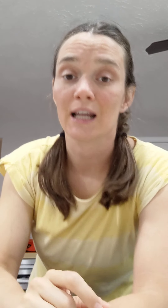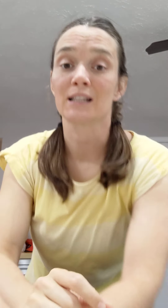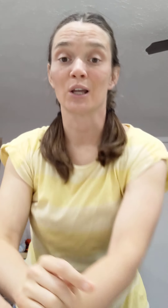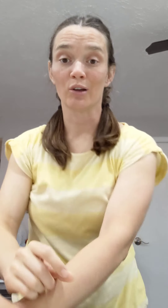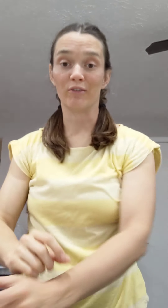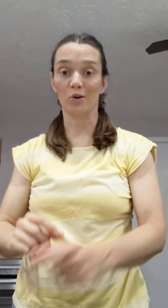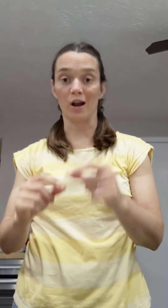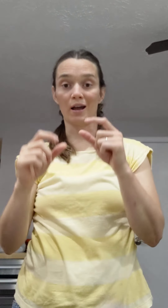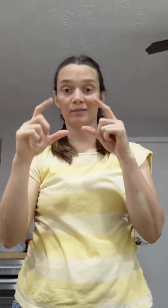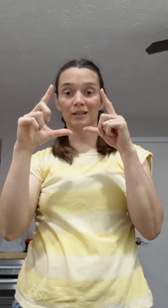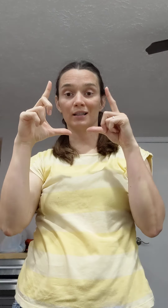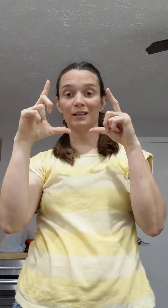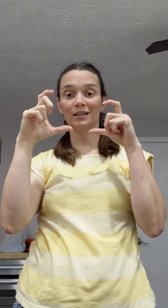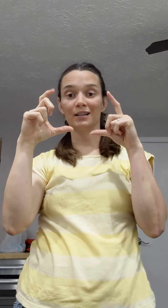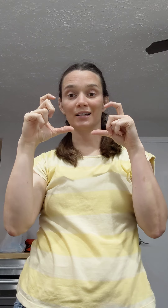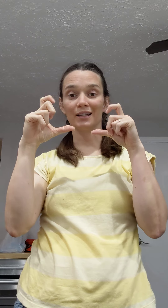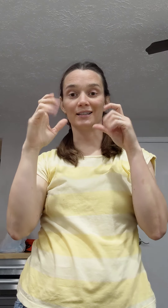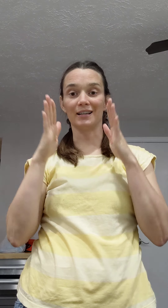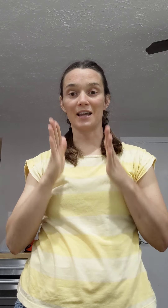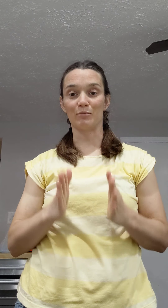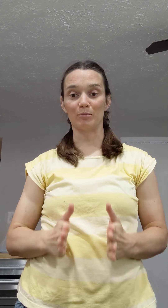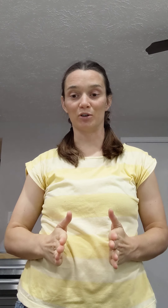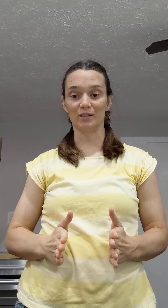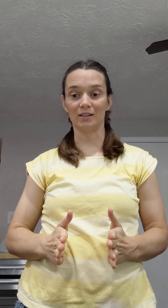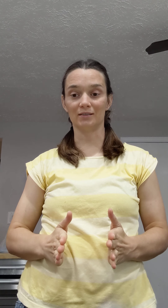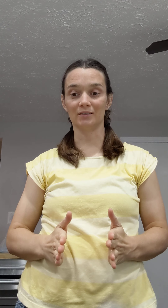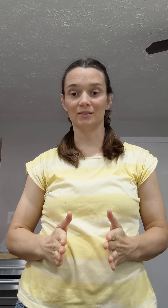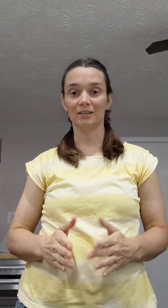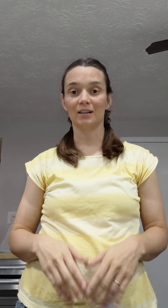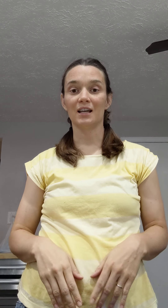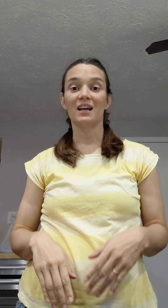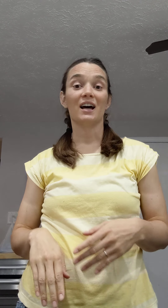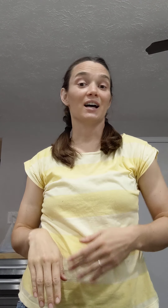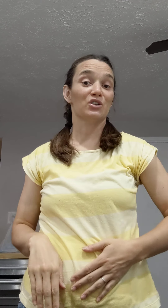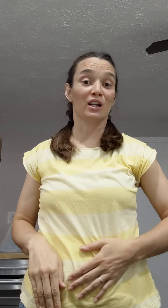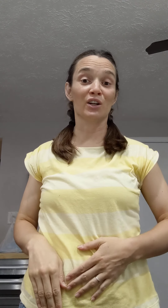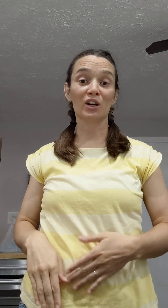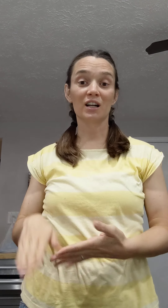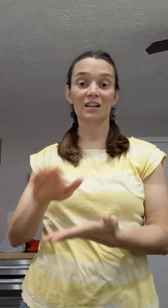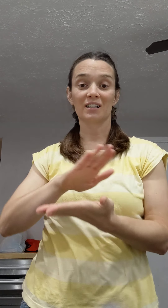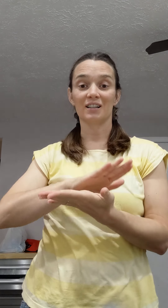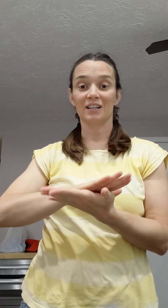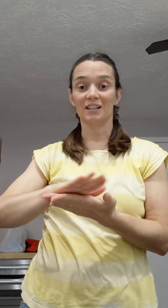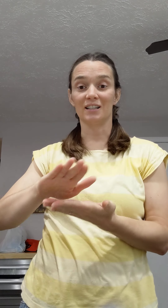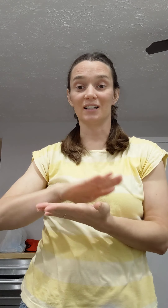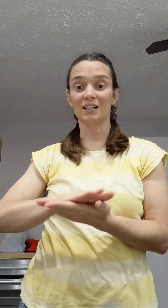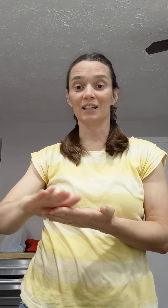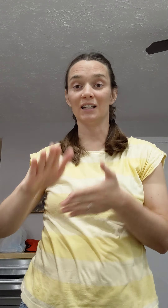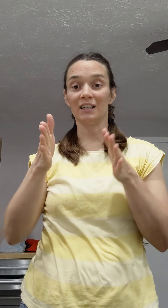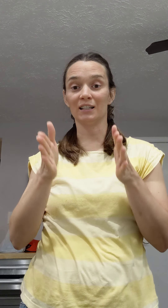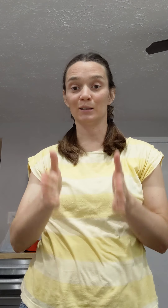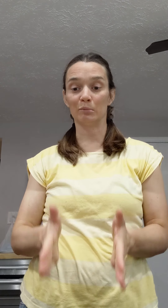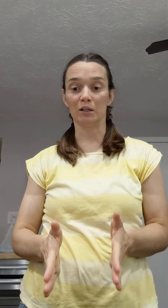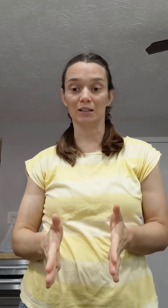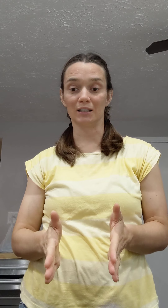takes photographs is a camera person. A janitor is a clean person.